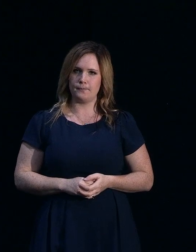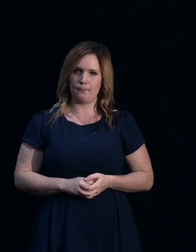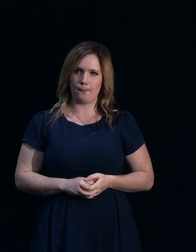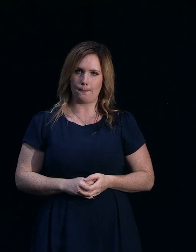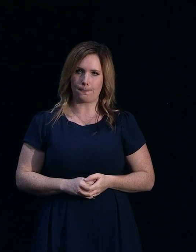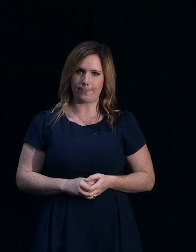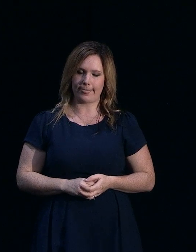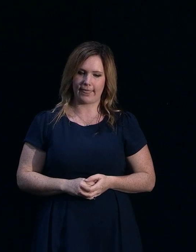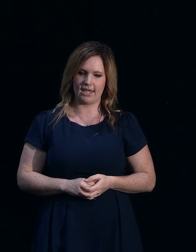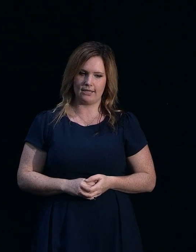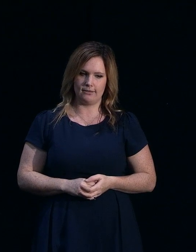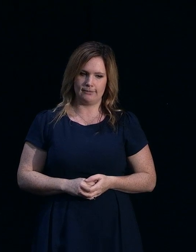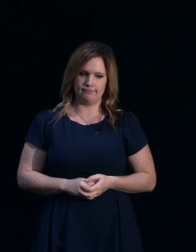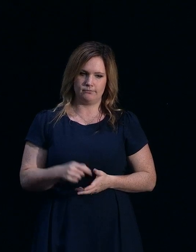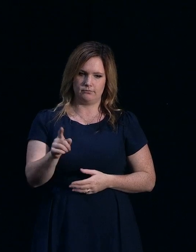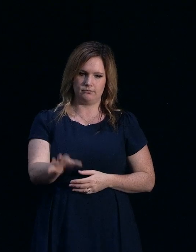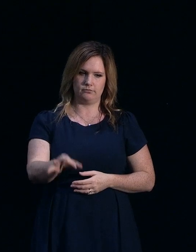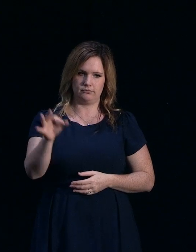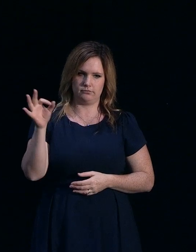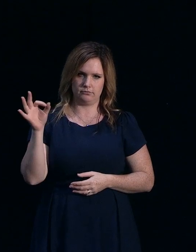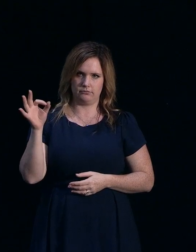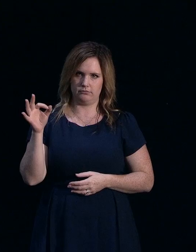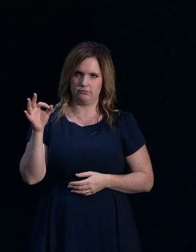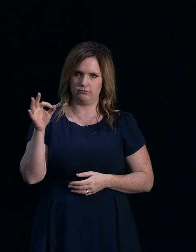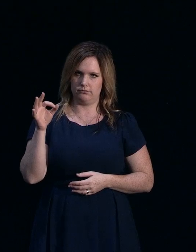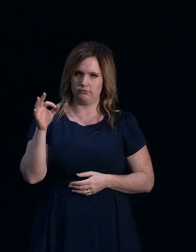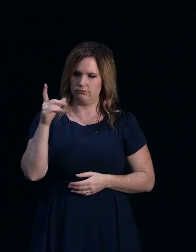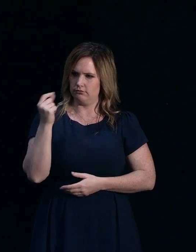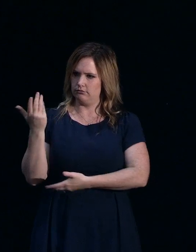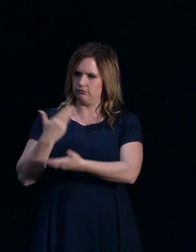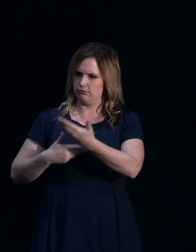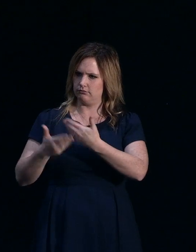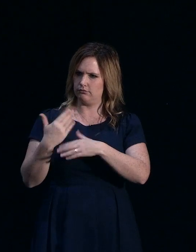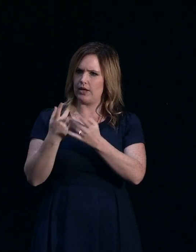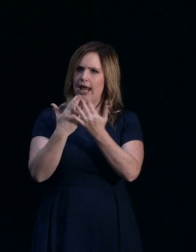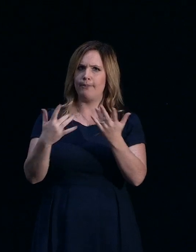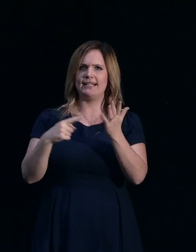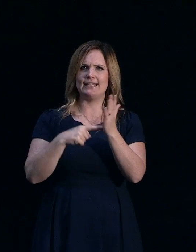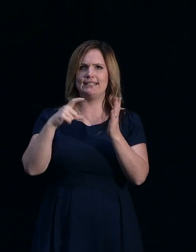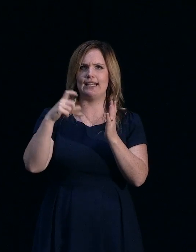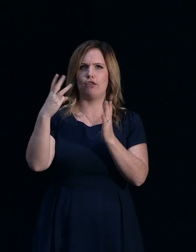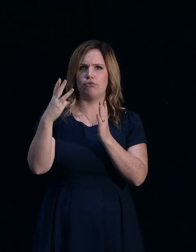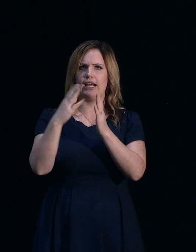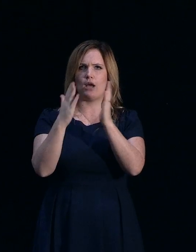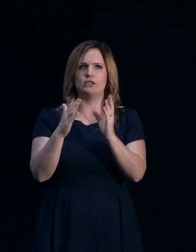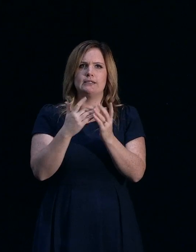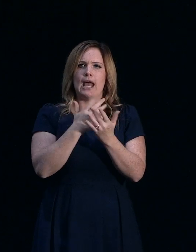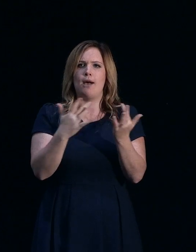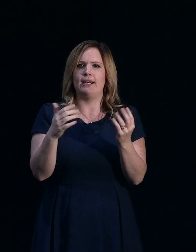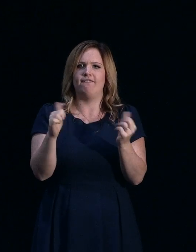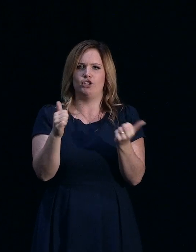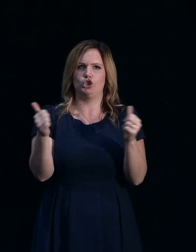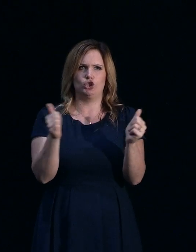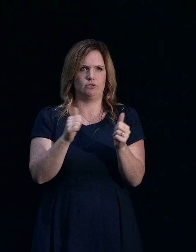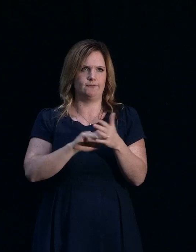Could you also tell me exactly how many TC3 houses you've actually fixed? I'm not